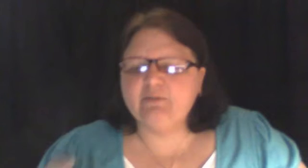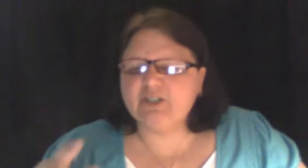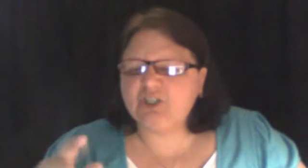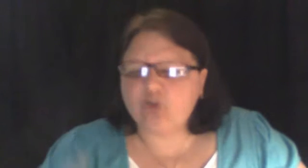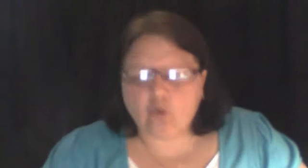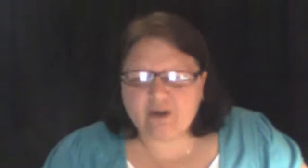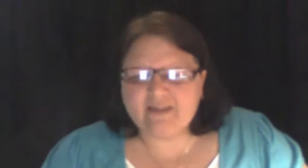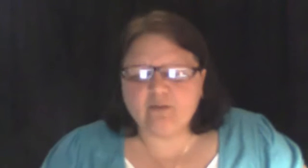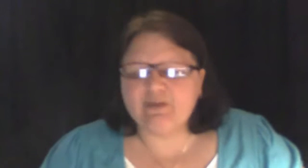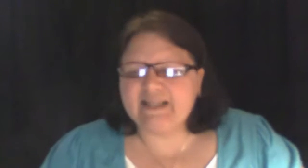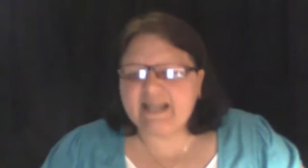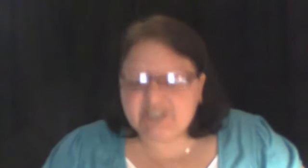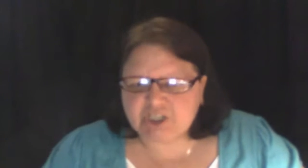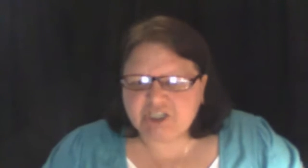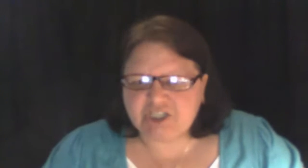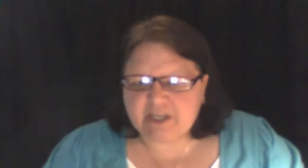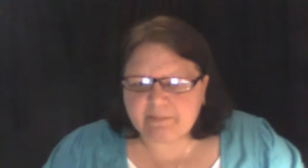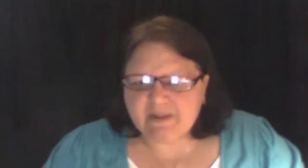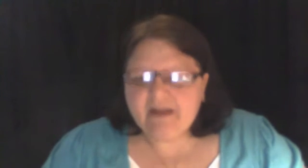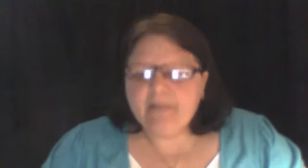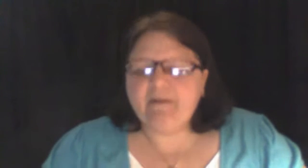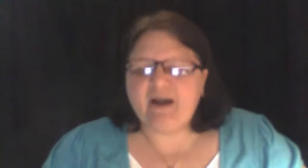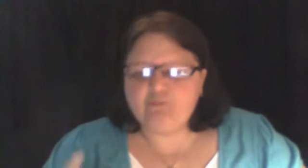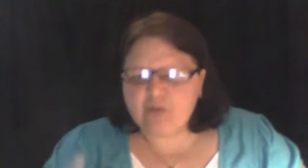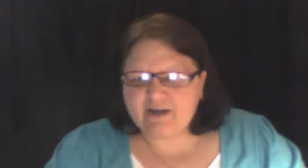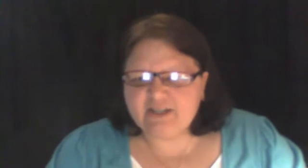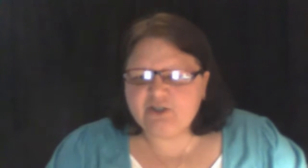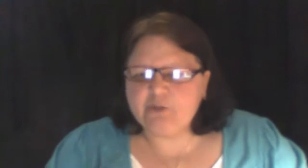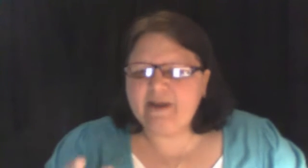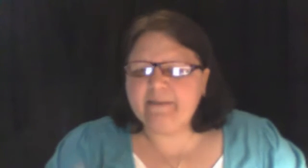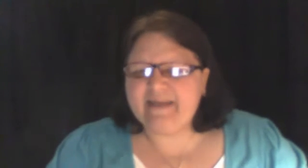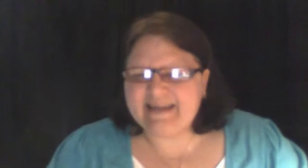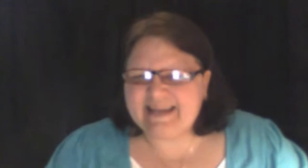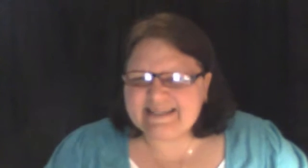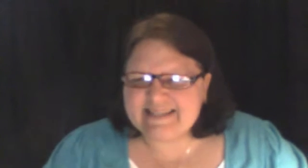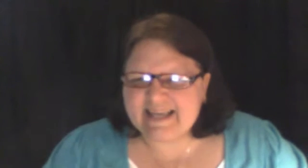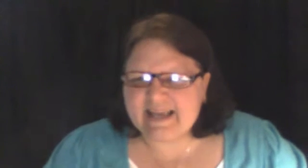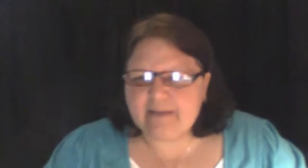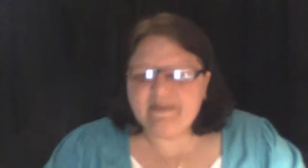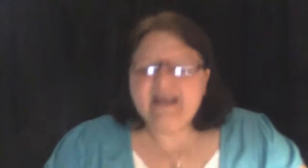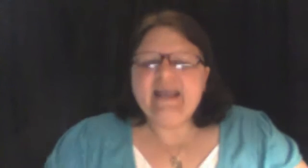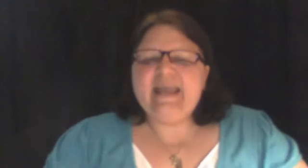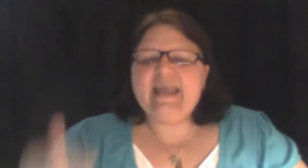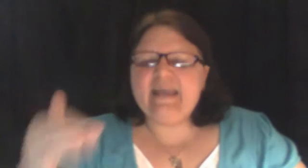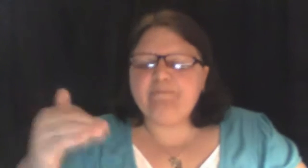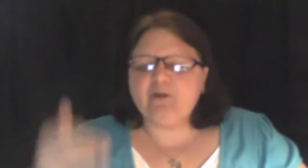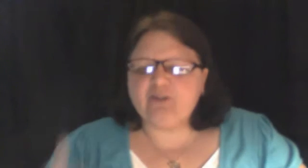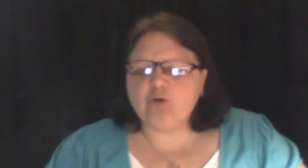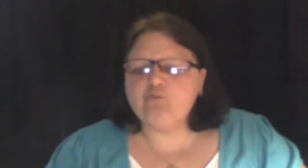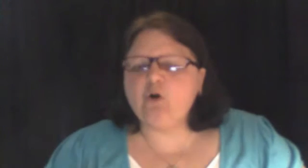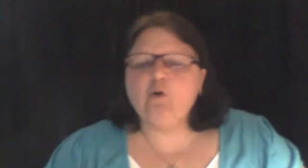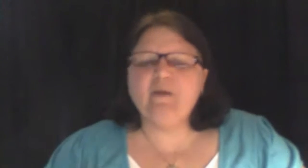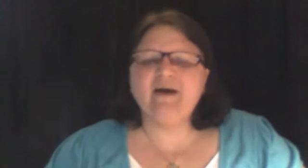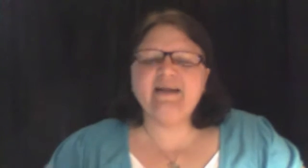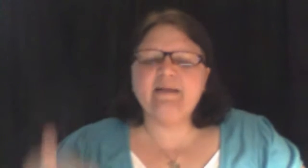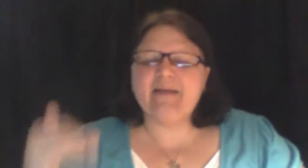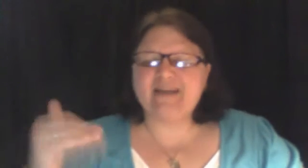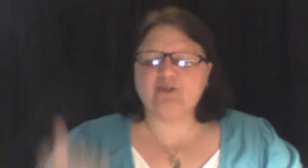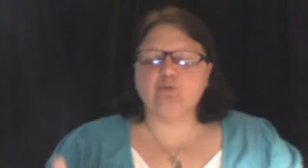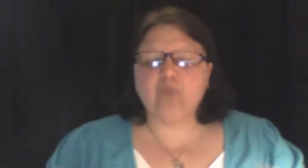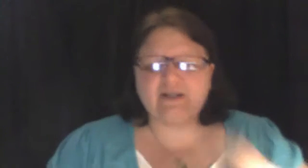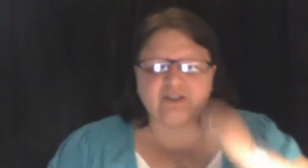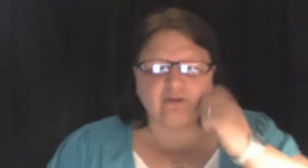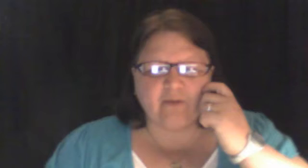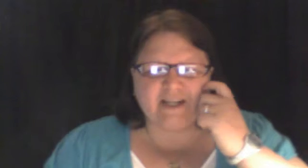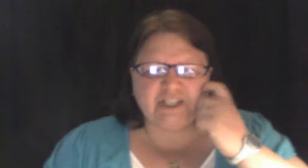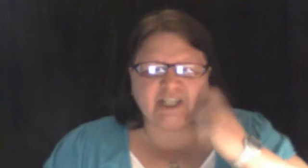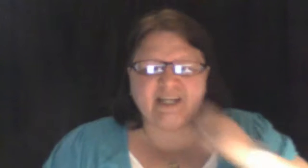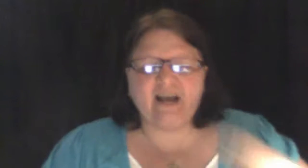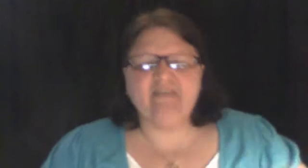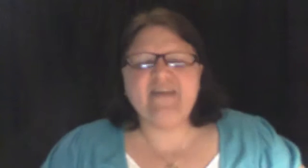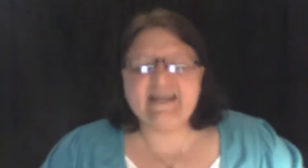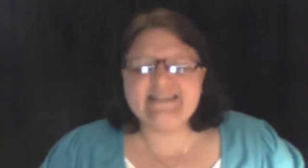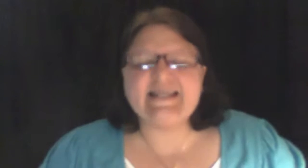restoring the relationship by running to him and kissing him, he put the robe on him as a restoration of his